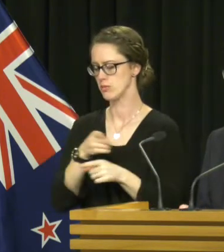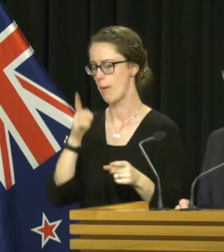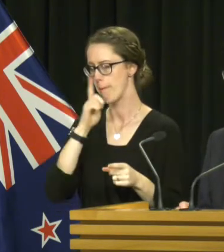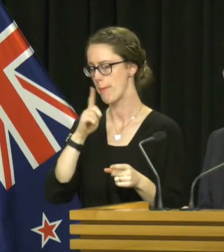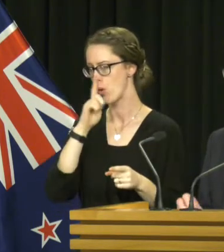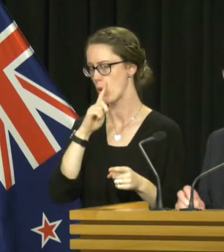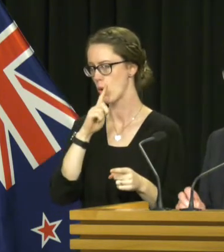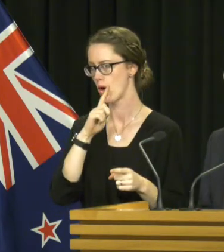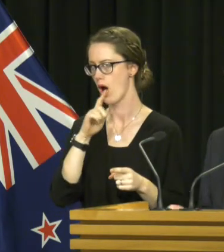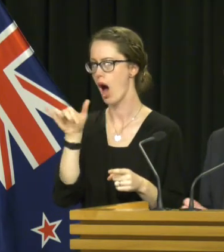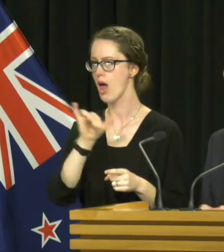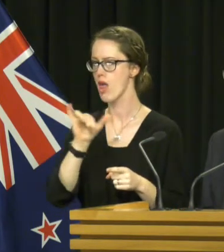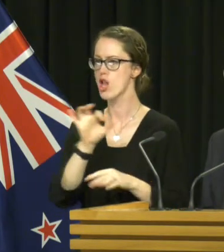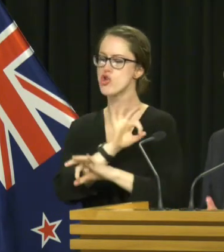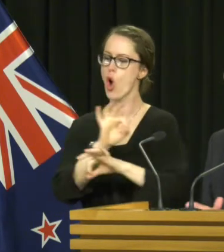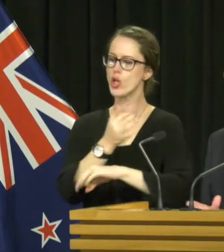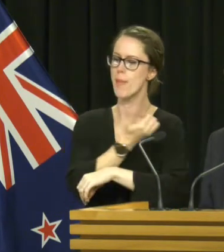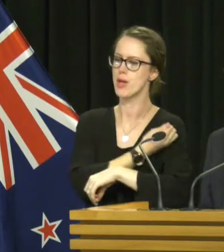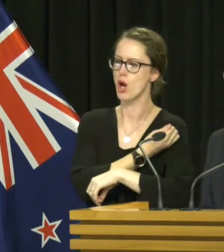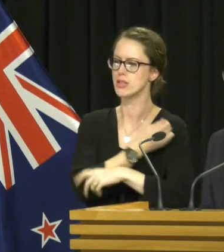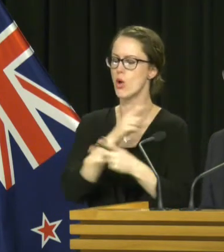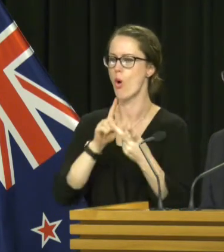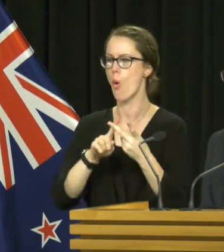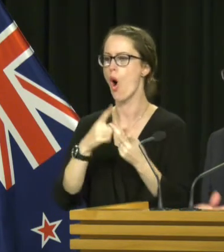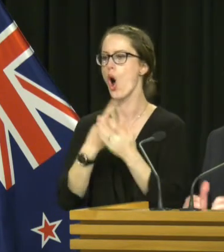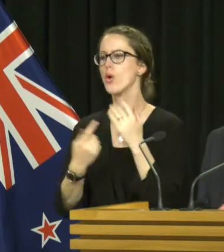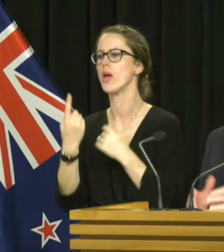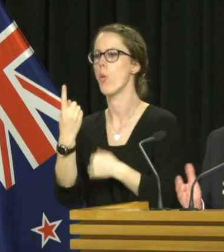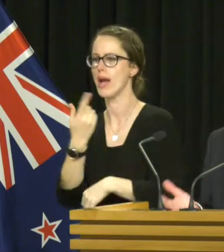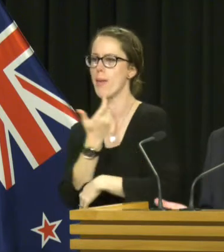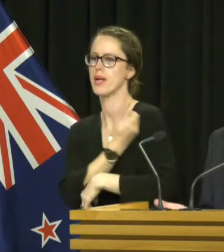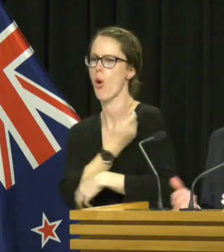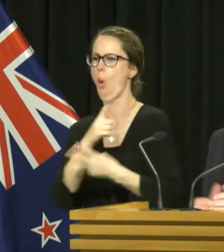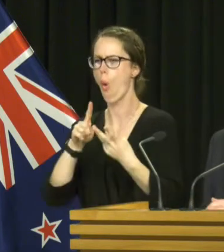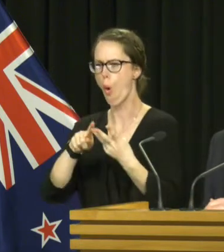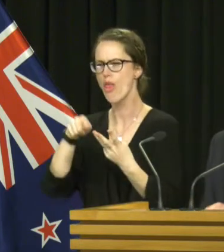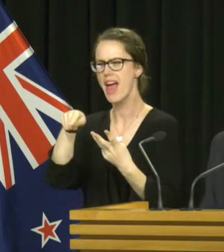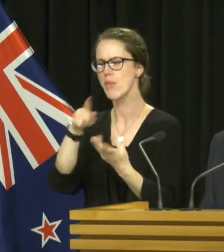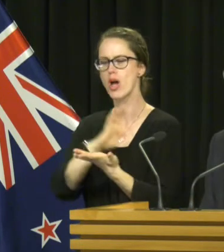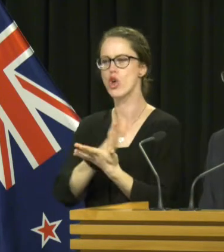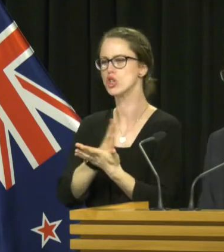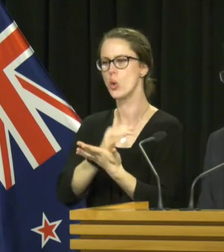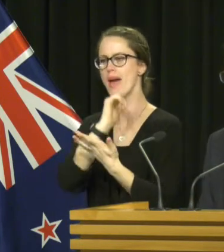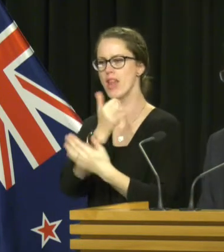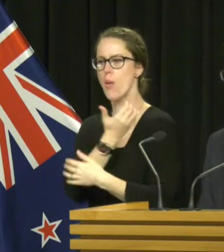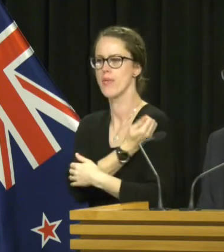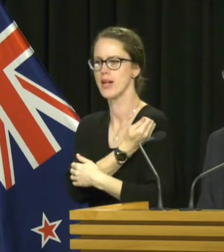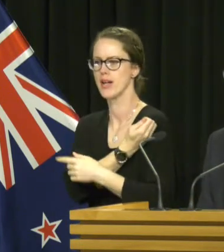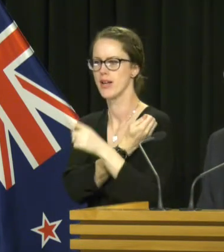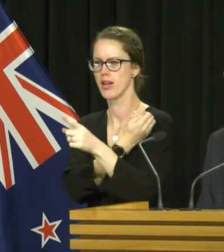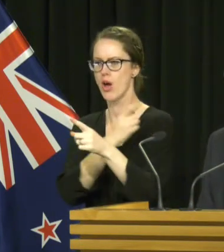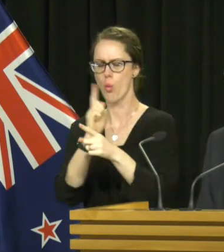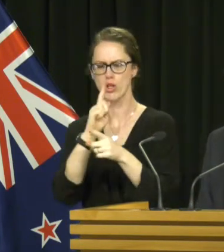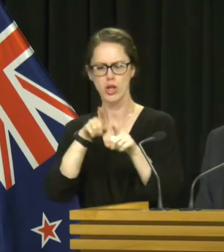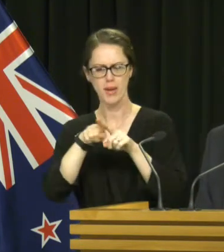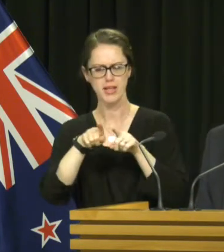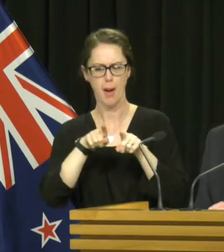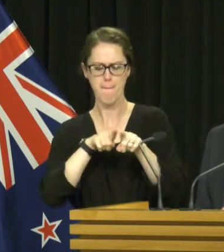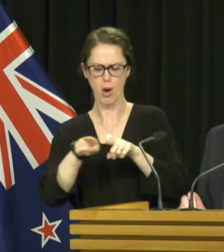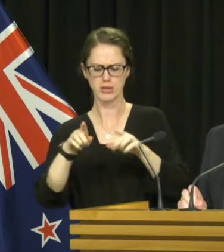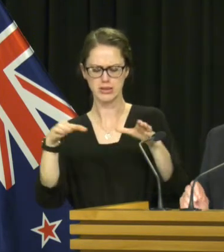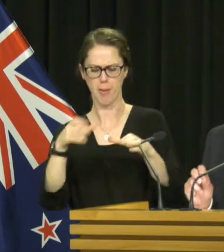who had either been unimmunised or had only one dose, or were unsure about their immunisation status. What do you mean vast majority?